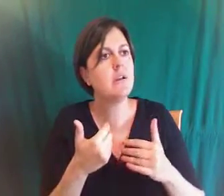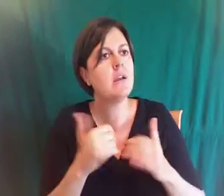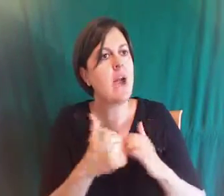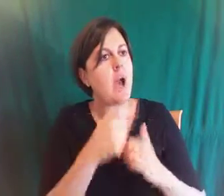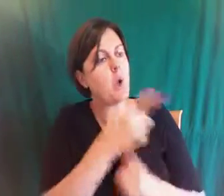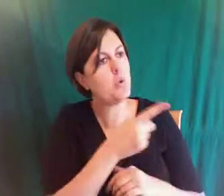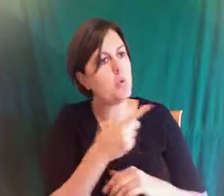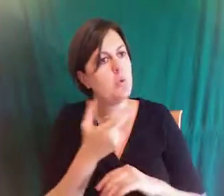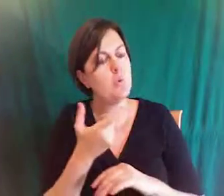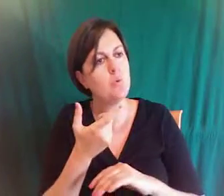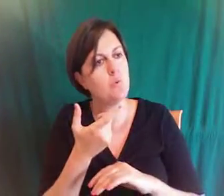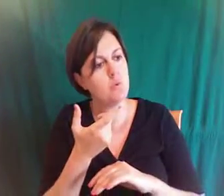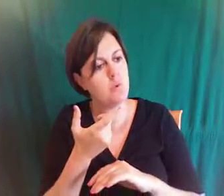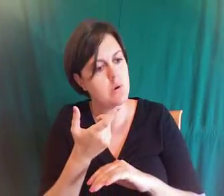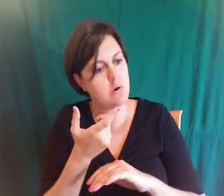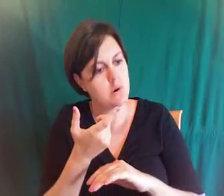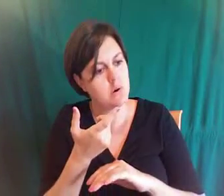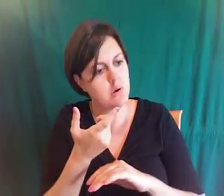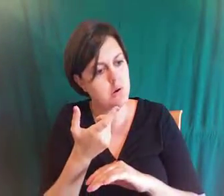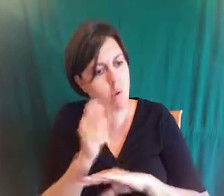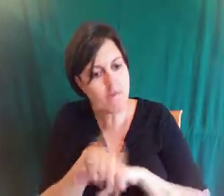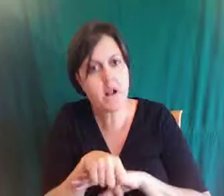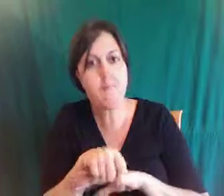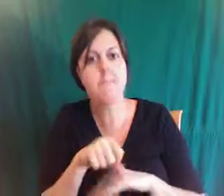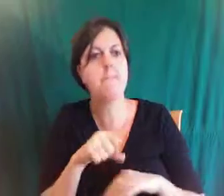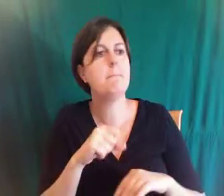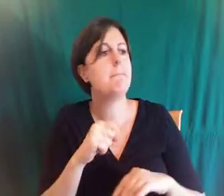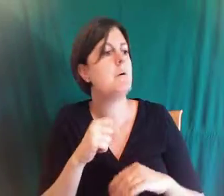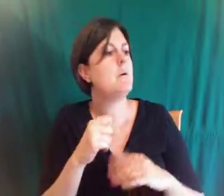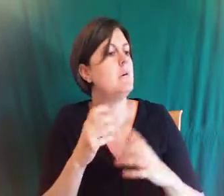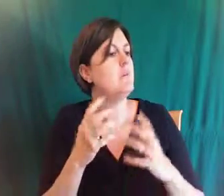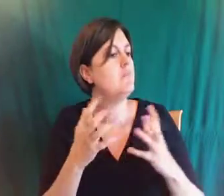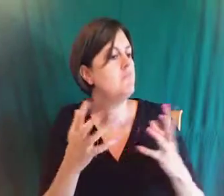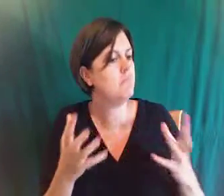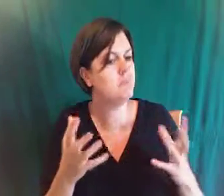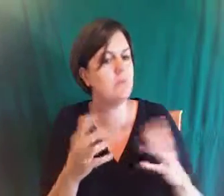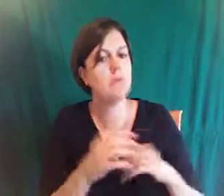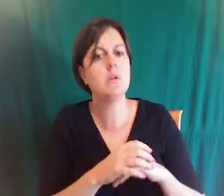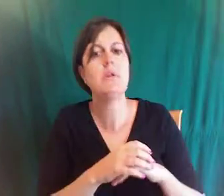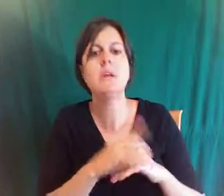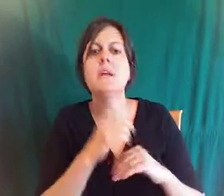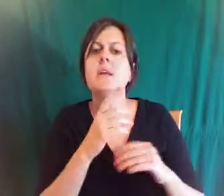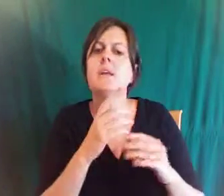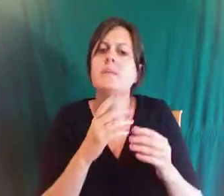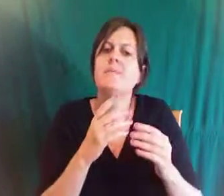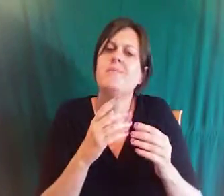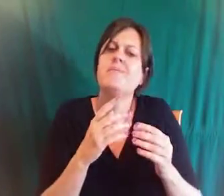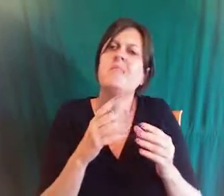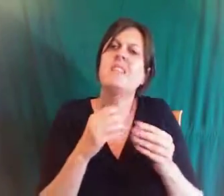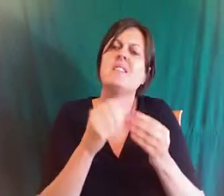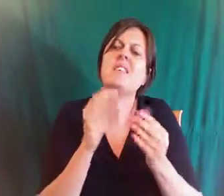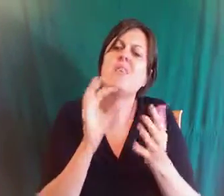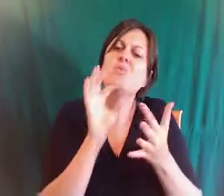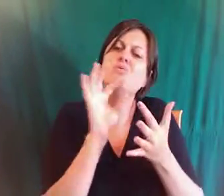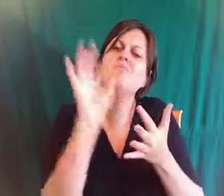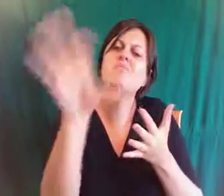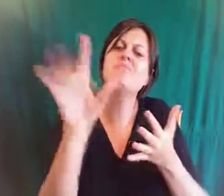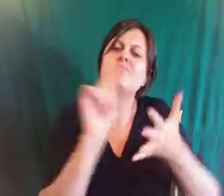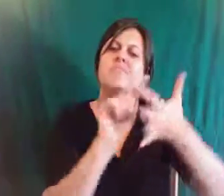how you process that overcomes and just give them something to take away right now that says if i need to make this